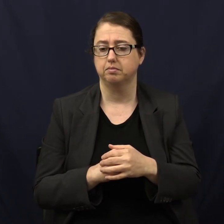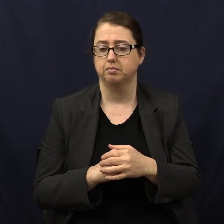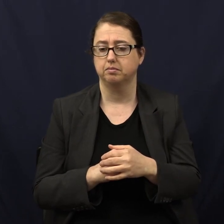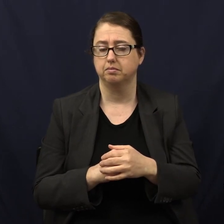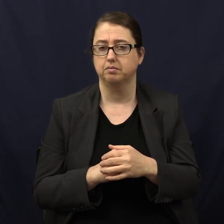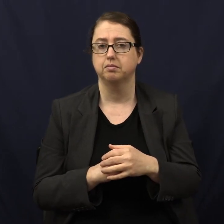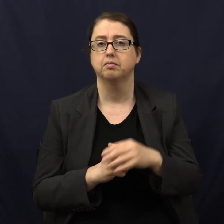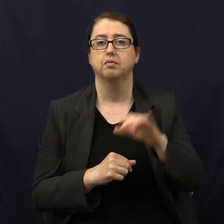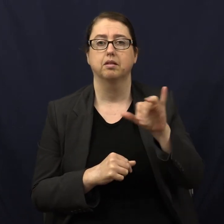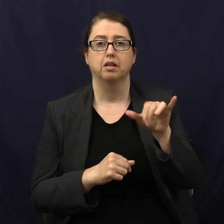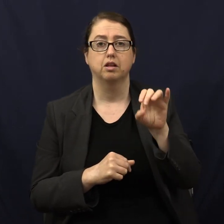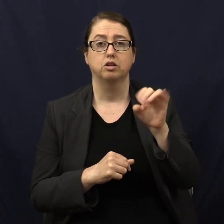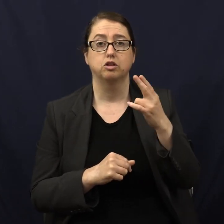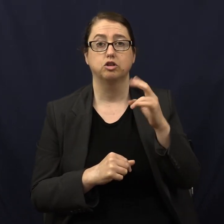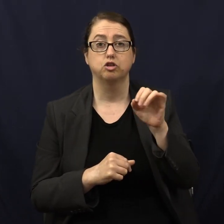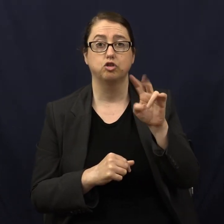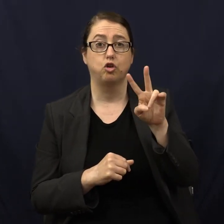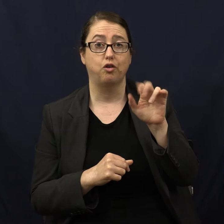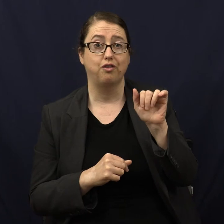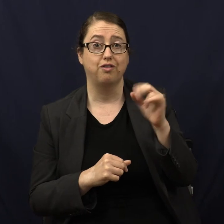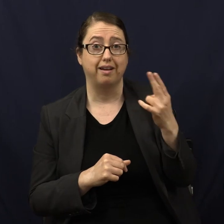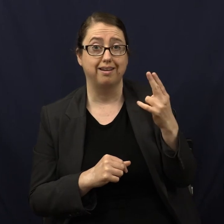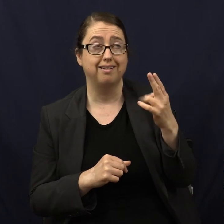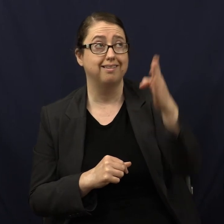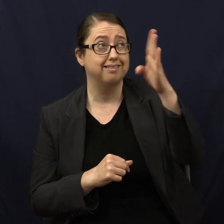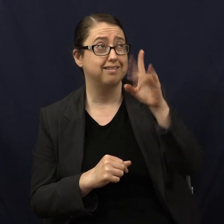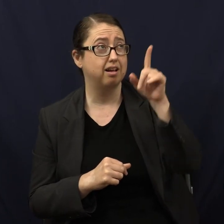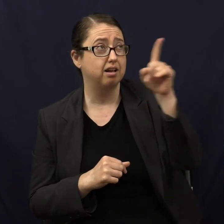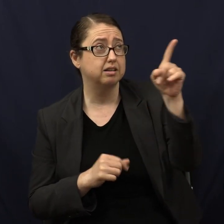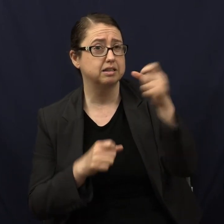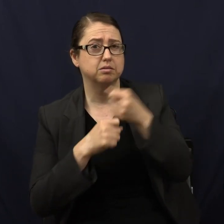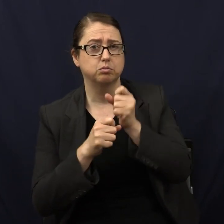That Jehovah of the Bible is creator.